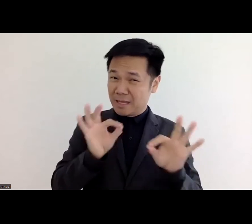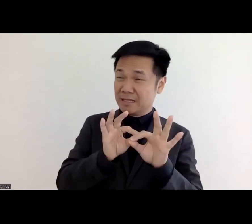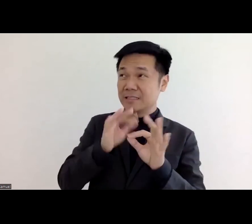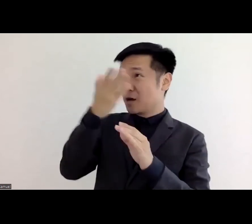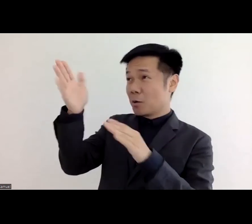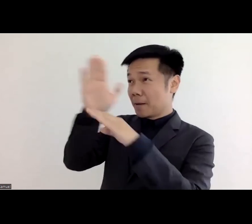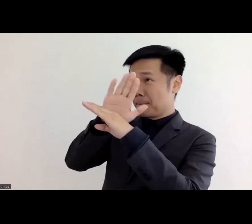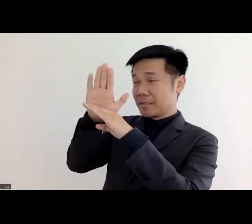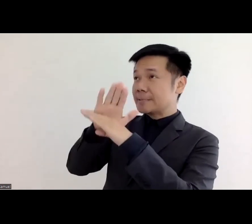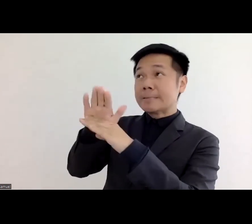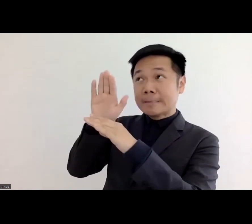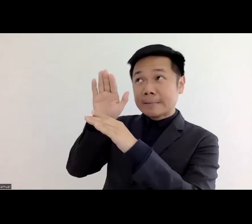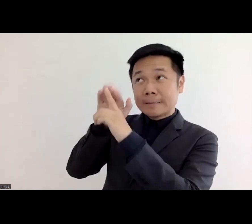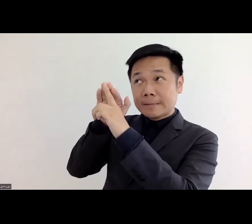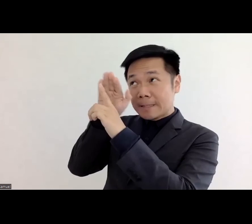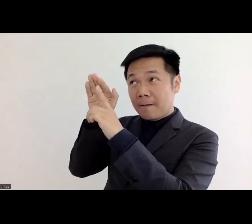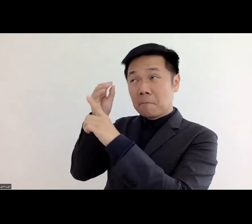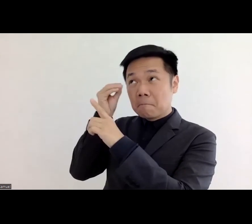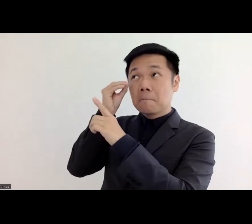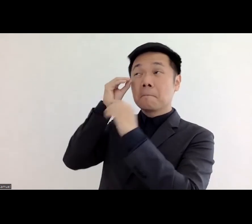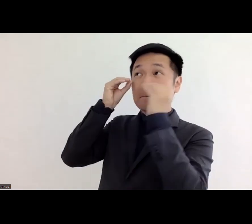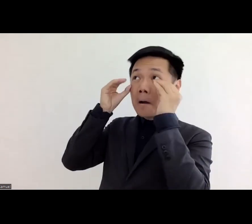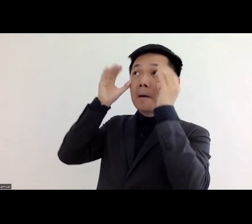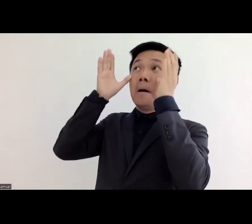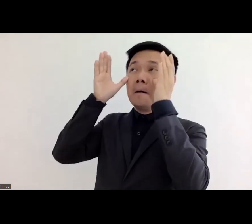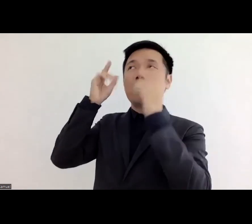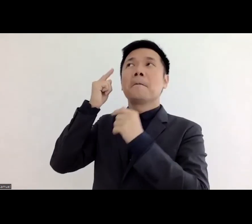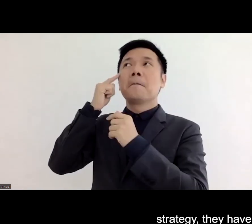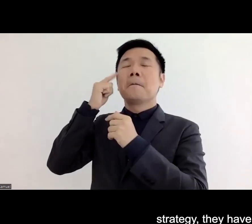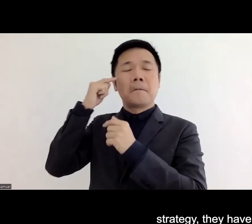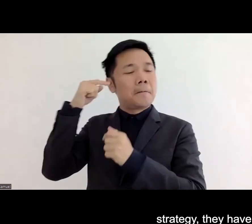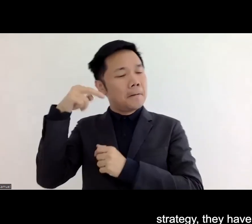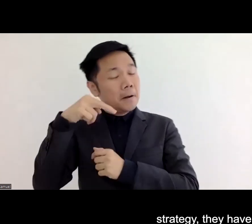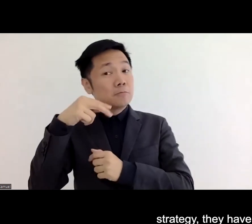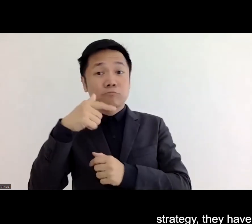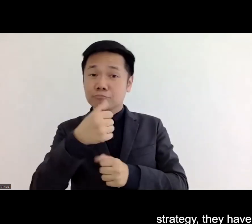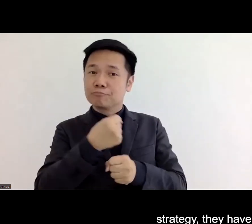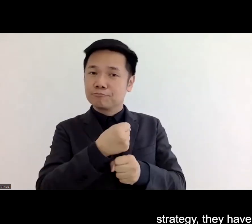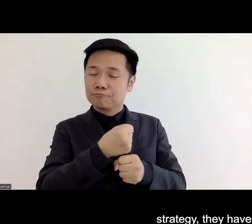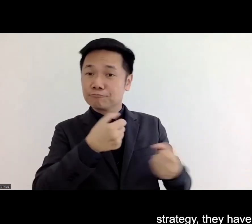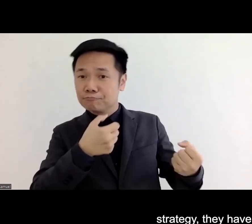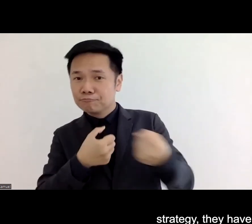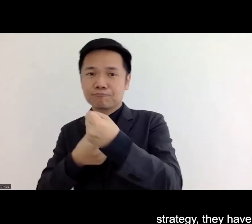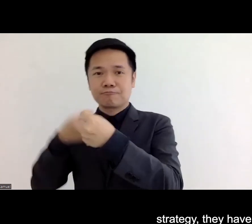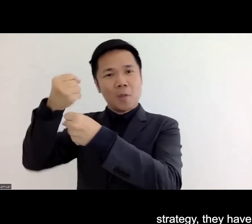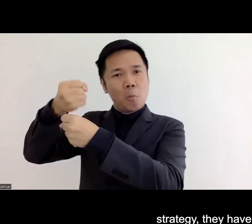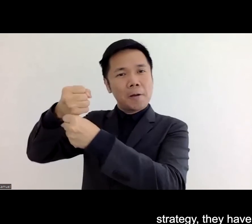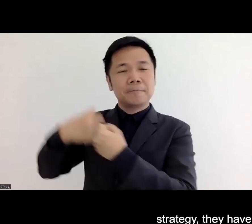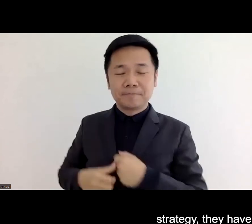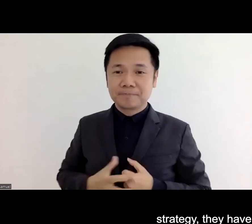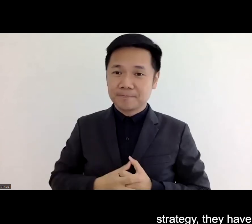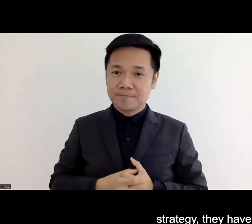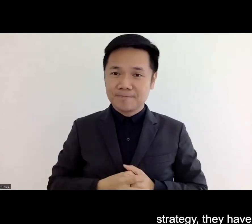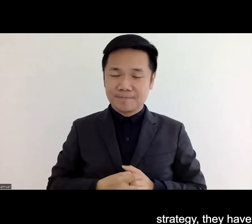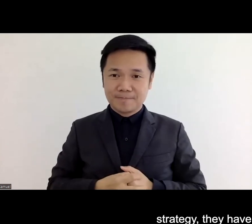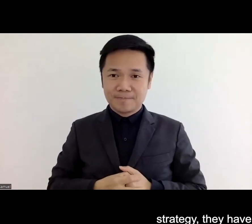employers and uh the more especially high level of industry they have they have number of employers and